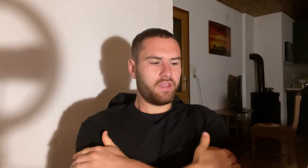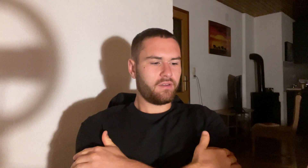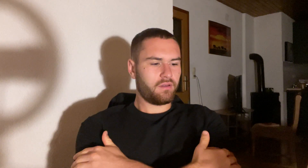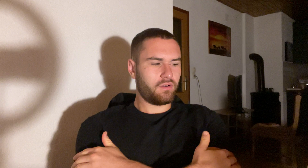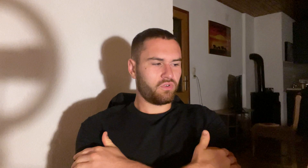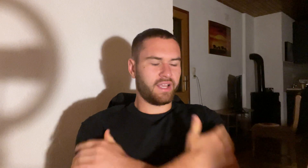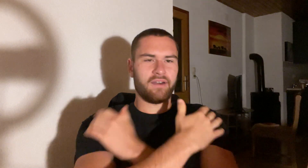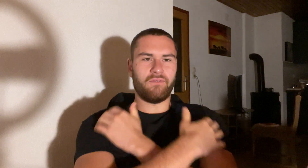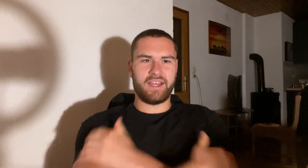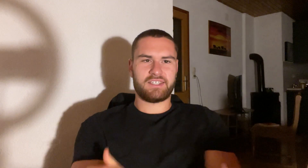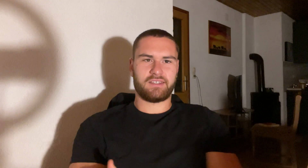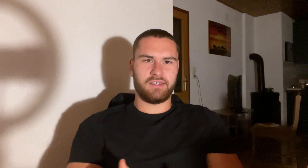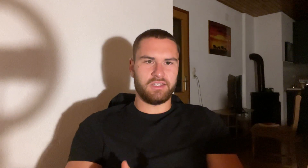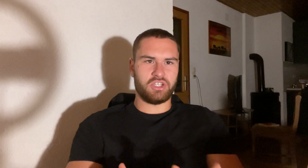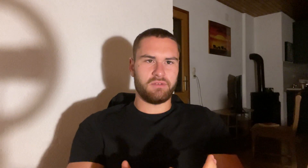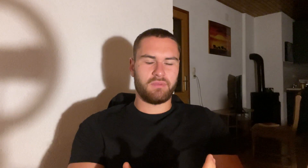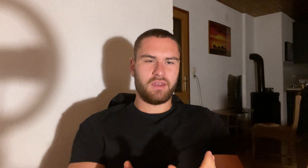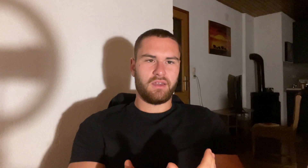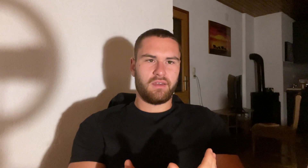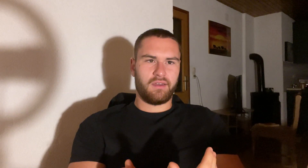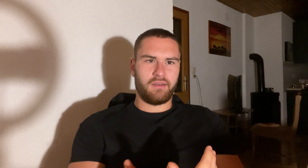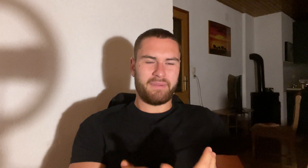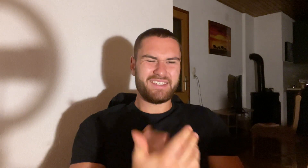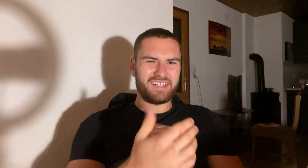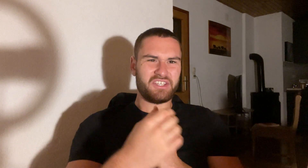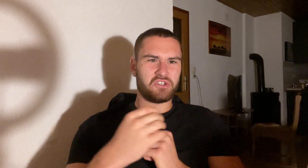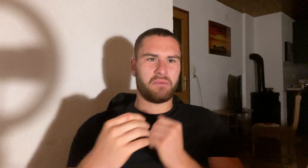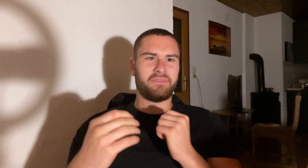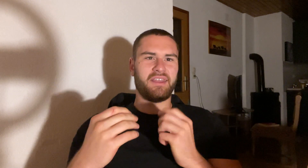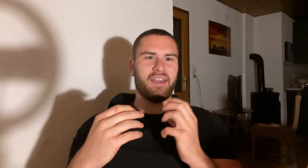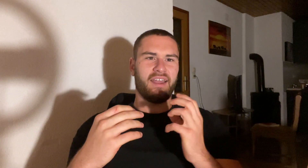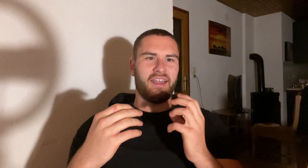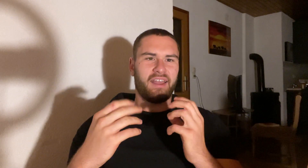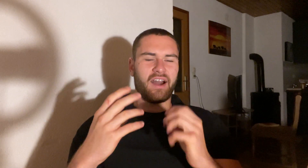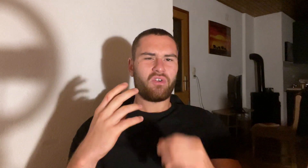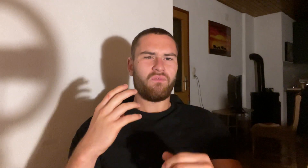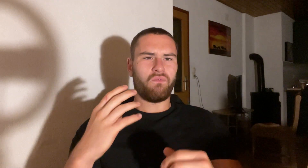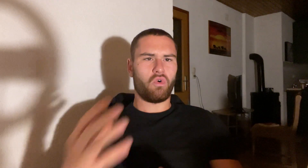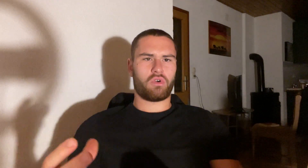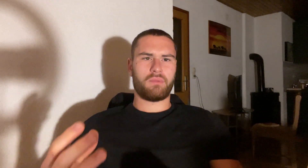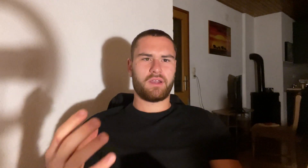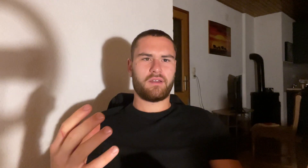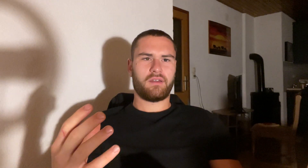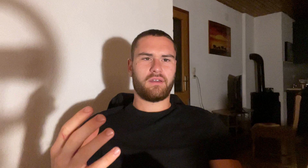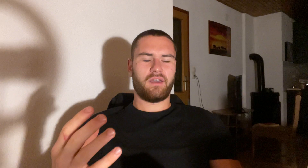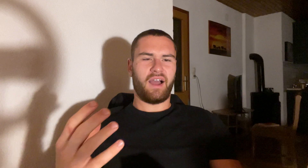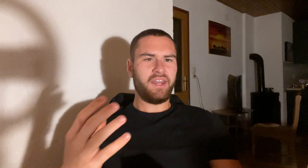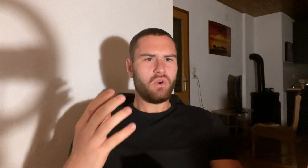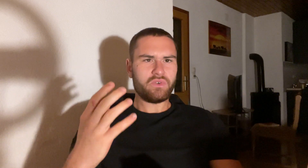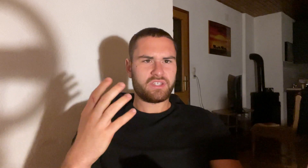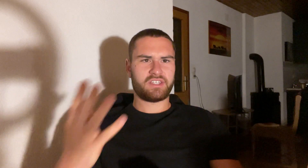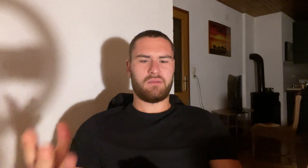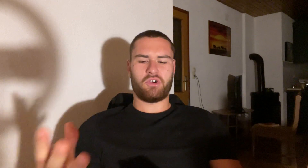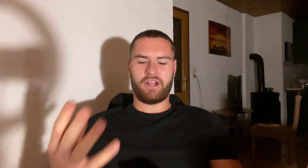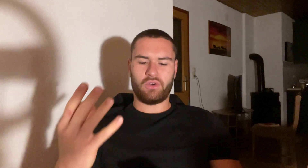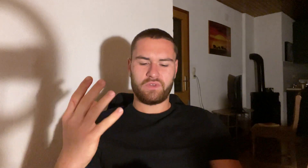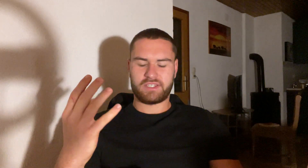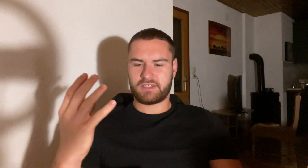or like a vest in the gym. Basically something kind of warm. I know it's summer. I know it's